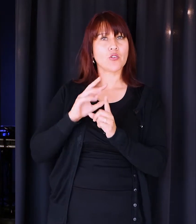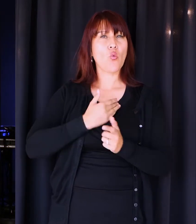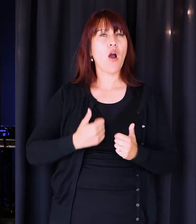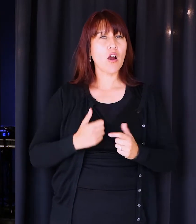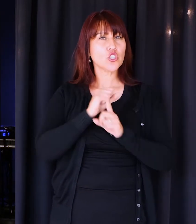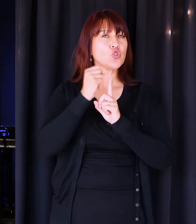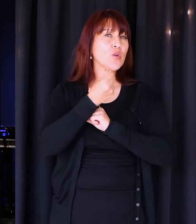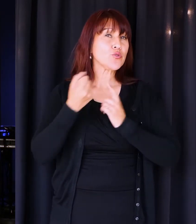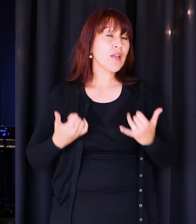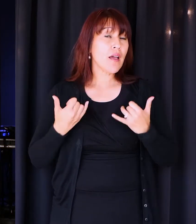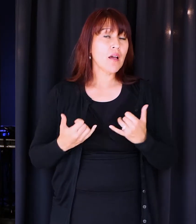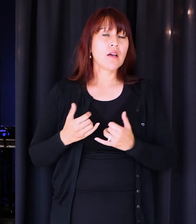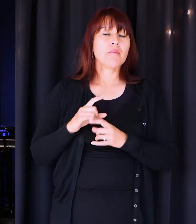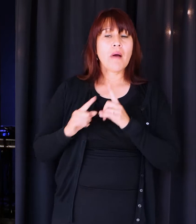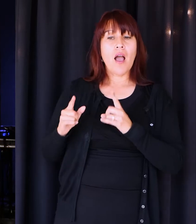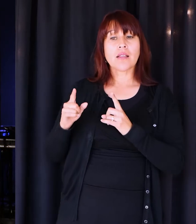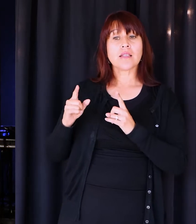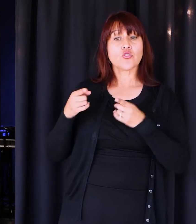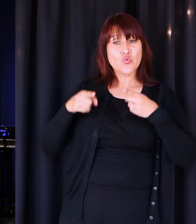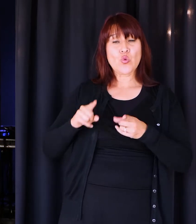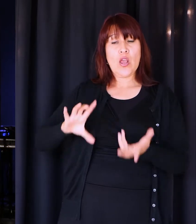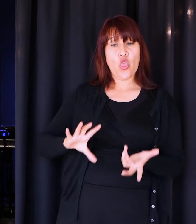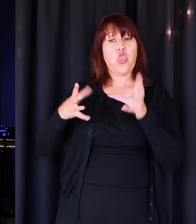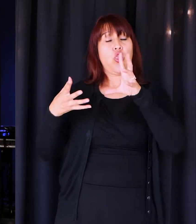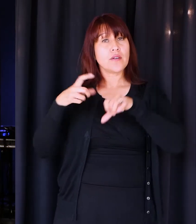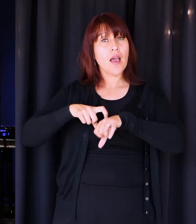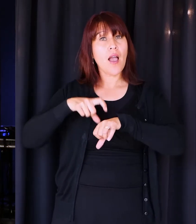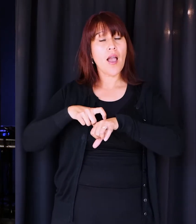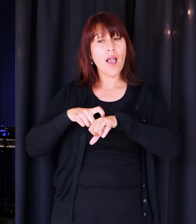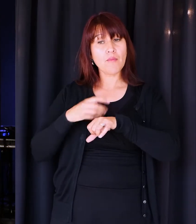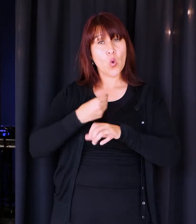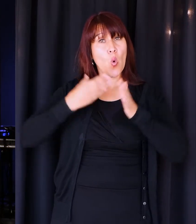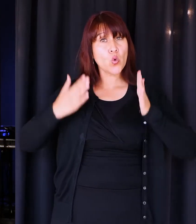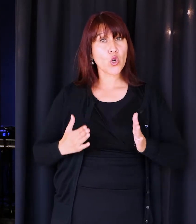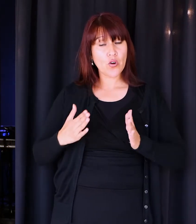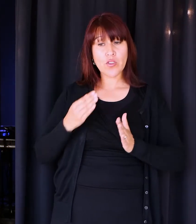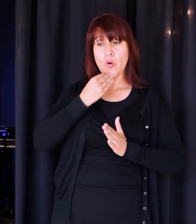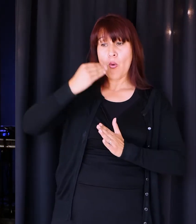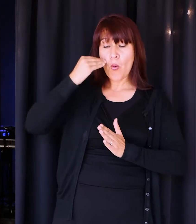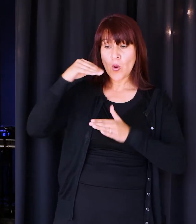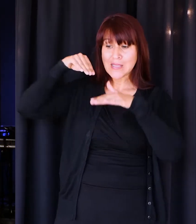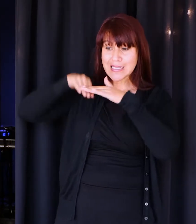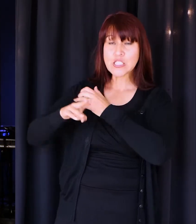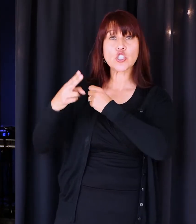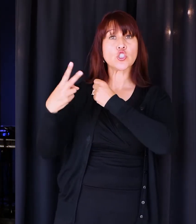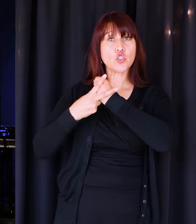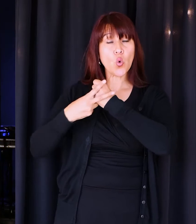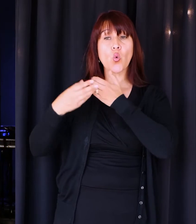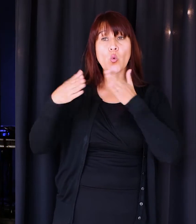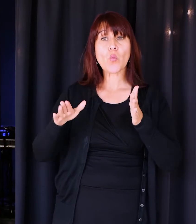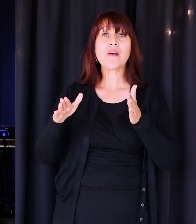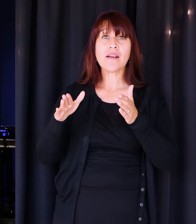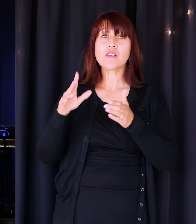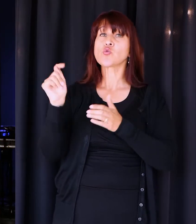our situation. He says, look, even in crisis, the owner of this home would go into the storeroom and they would have enough